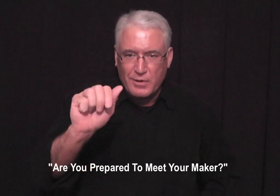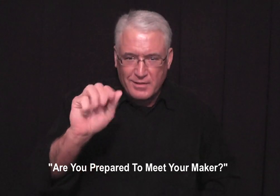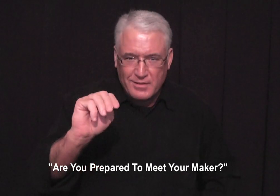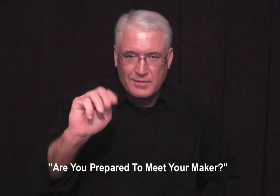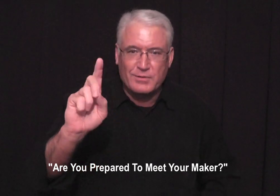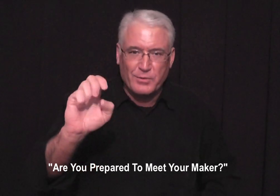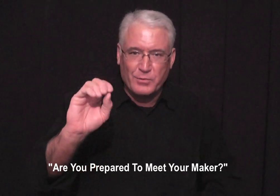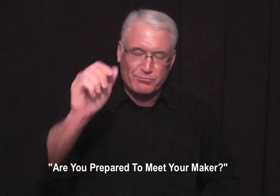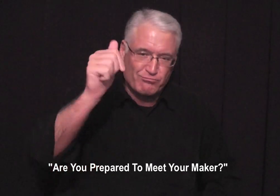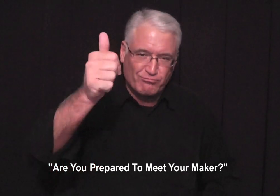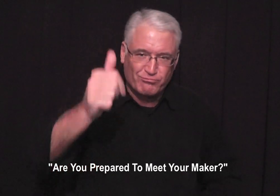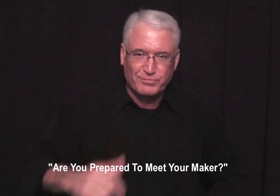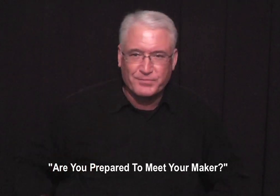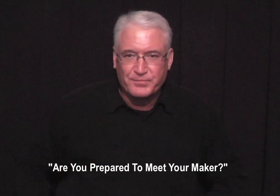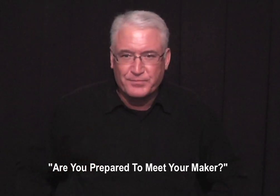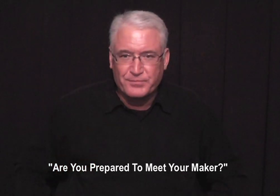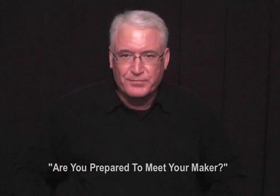to meet your maker corn deal